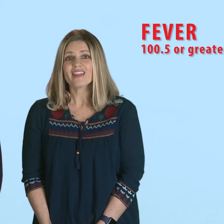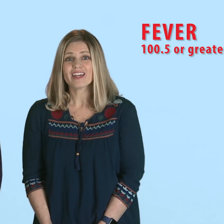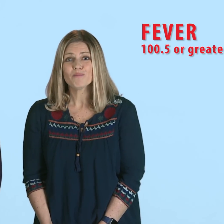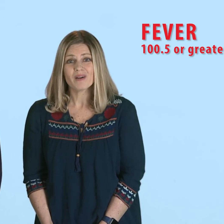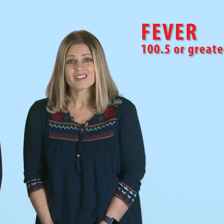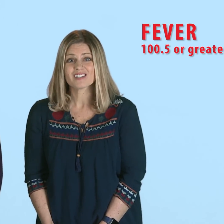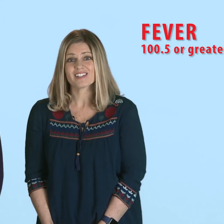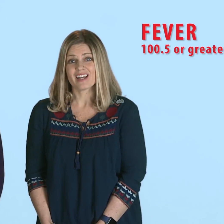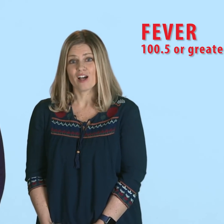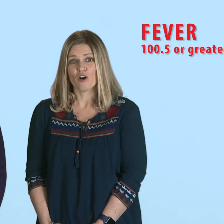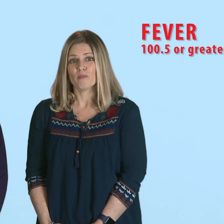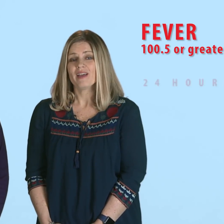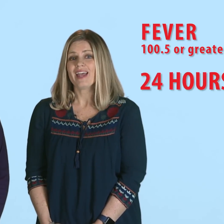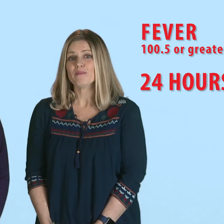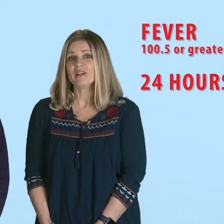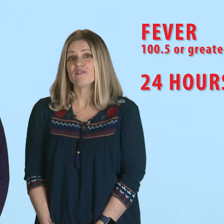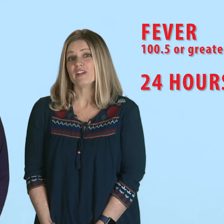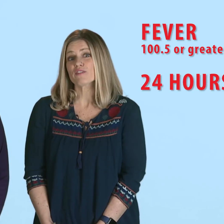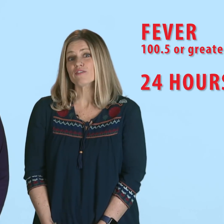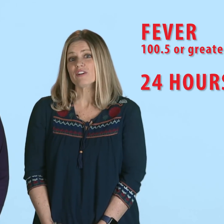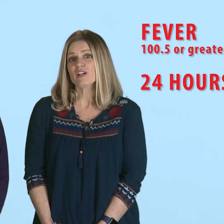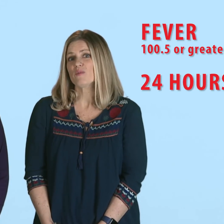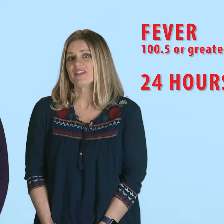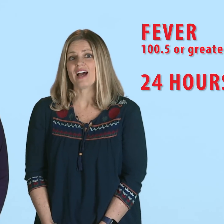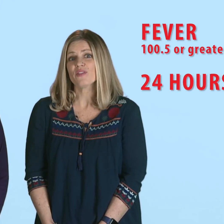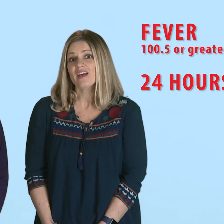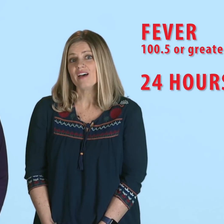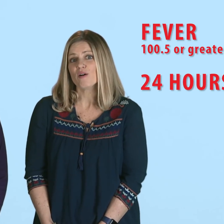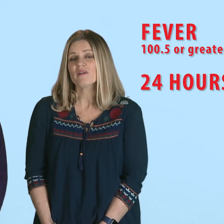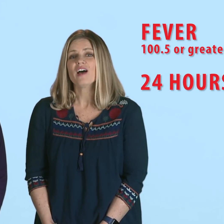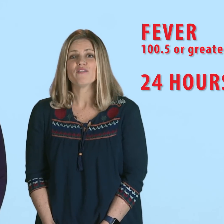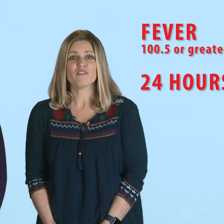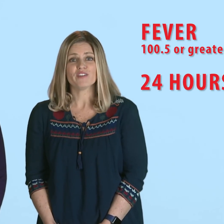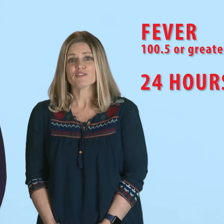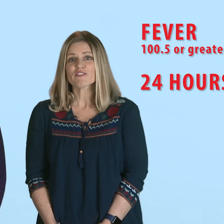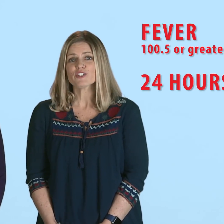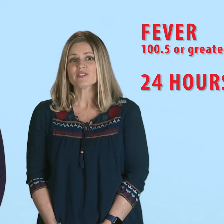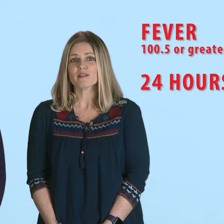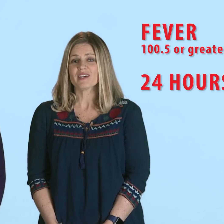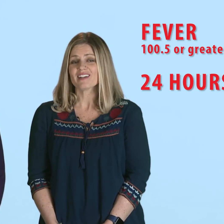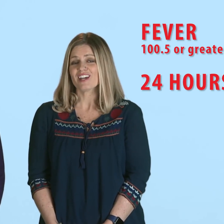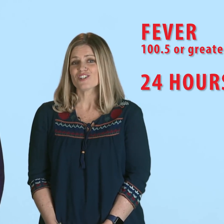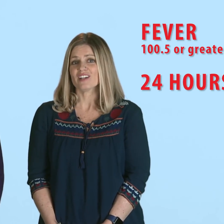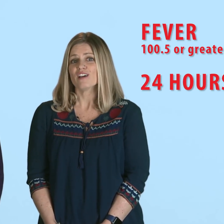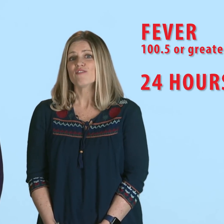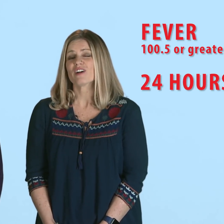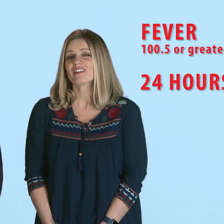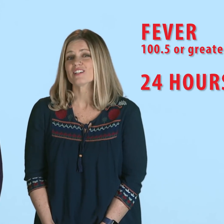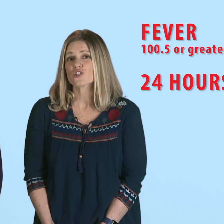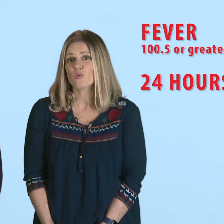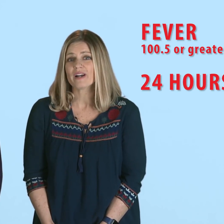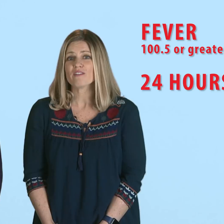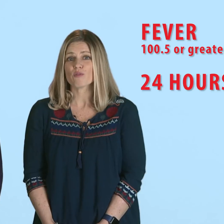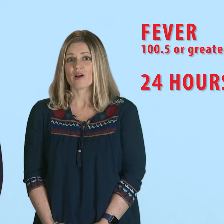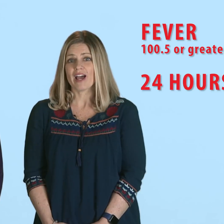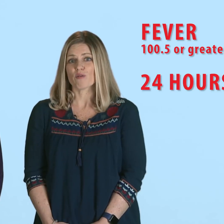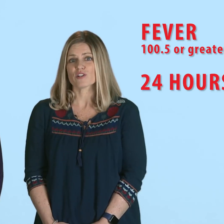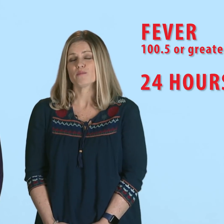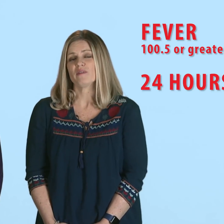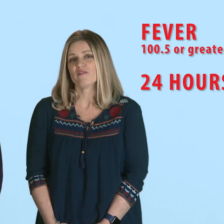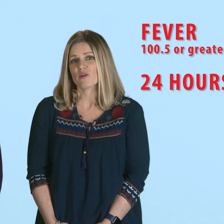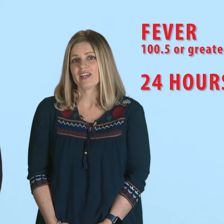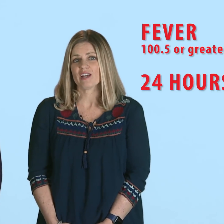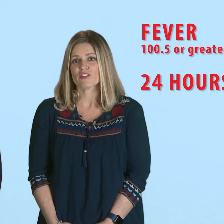greater they must stay home and be fever free without the help of a fever reducing medication for at least 24